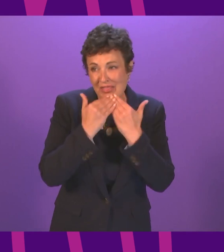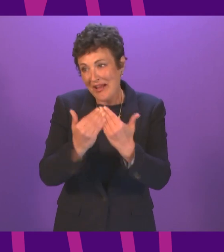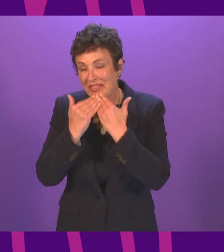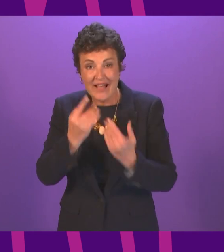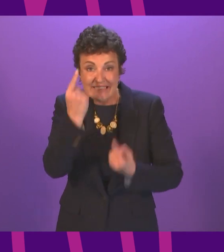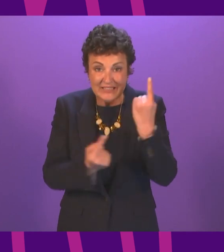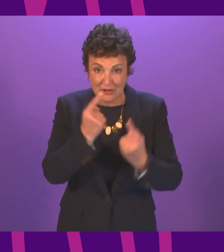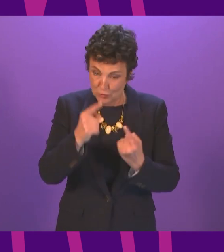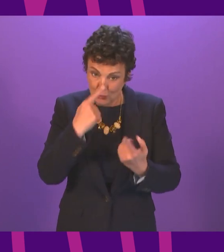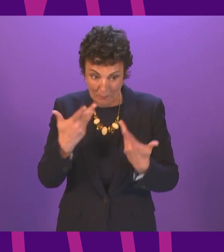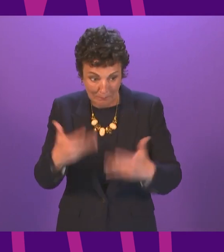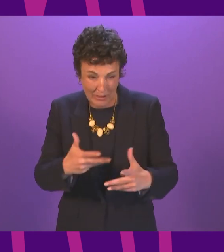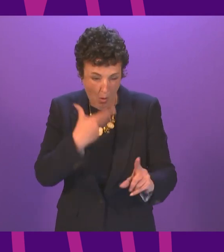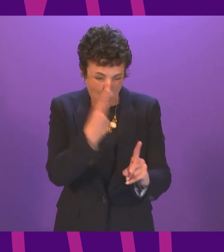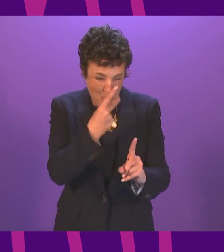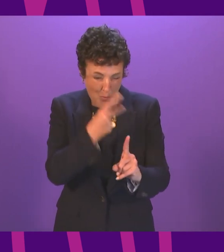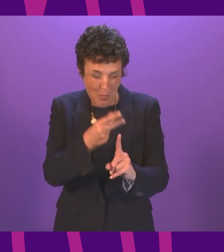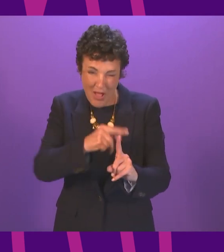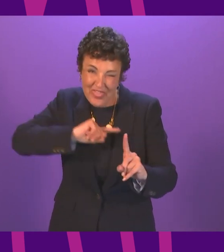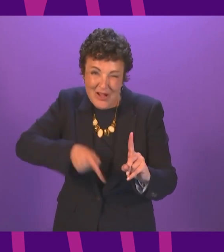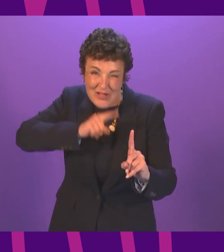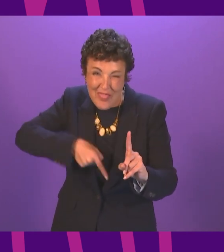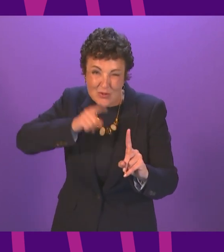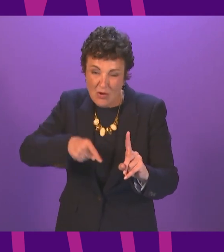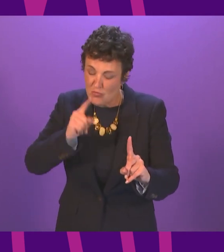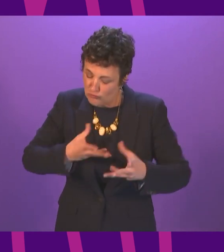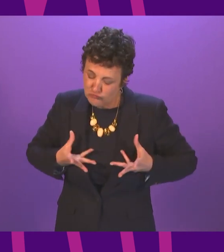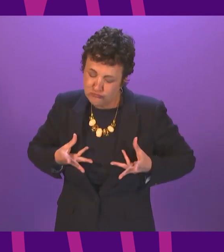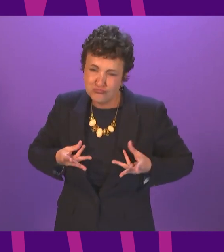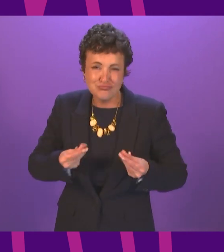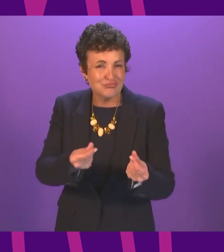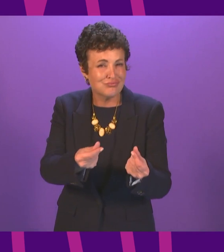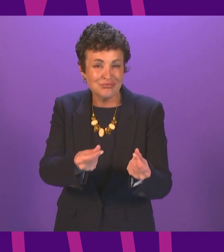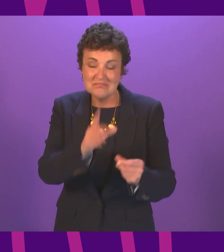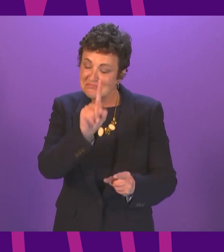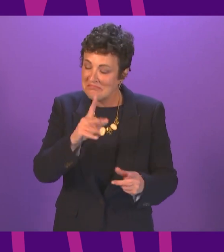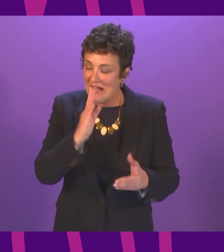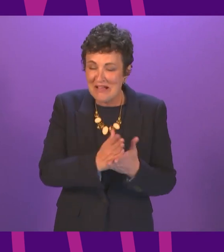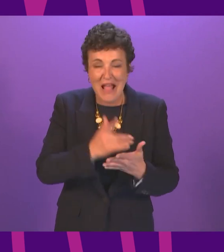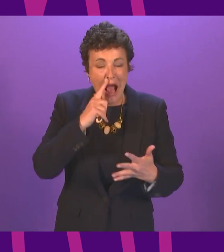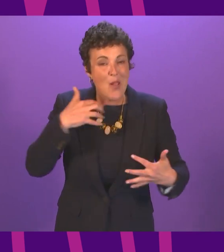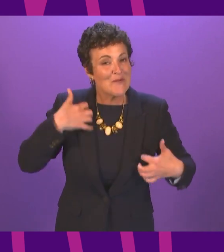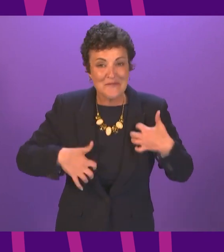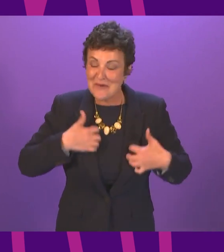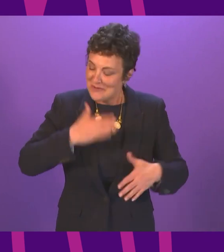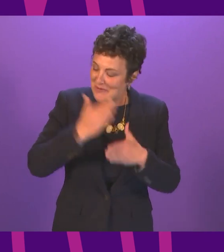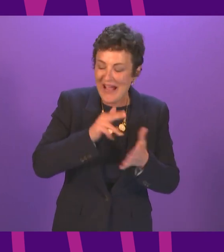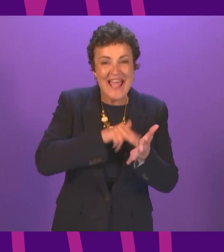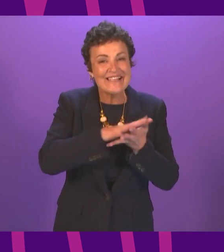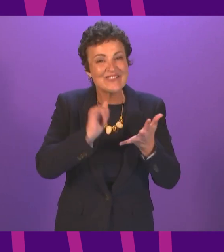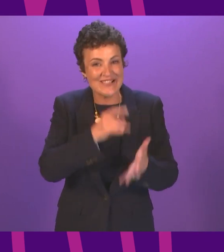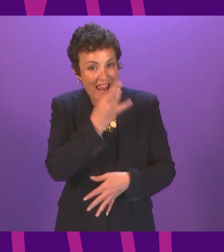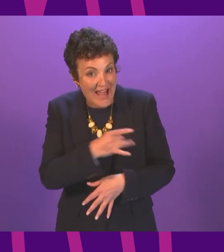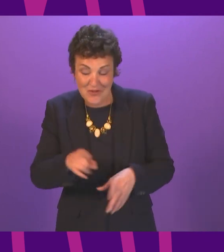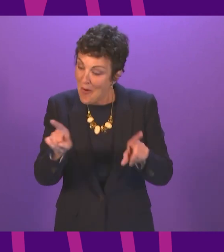of vaccine doses in a very efficient manner I look forward to working with the NHS Lanarkshire and the